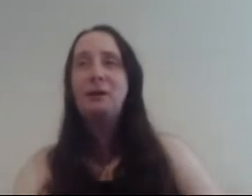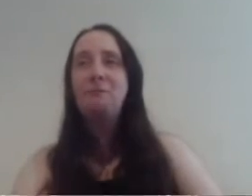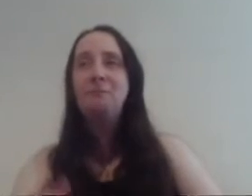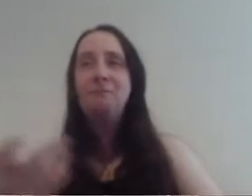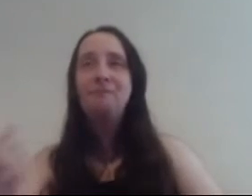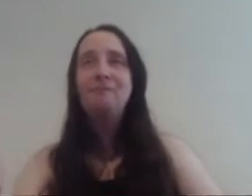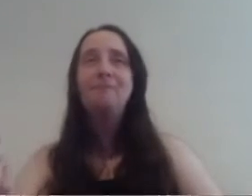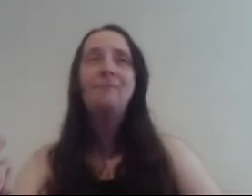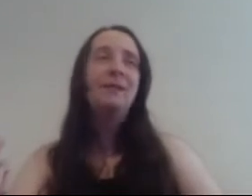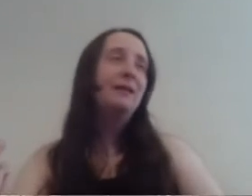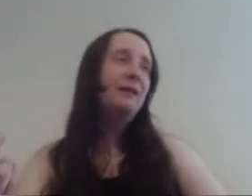him